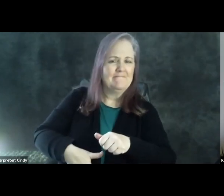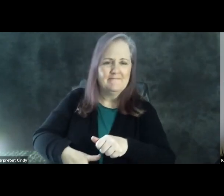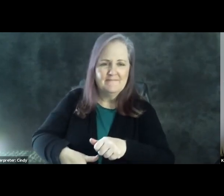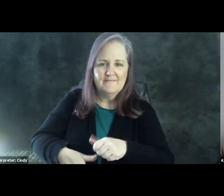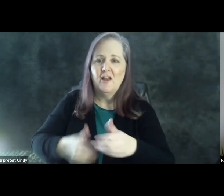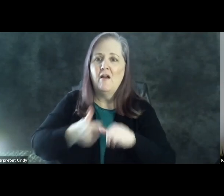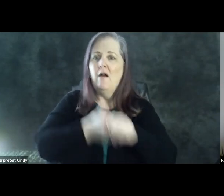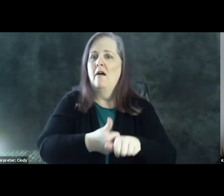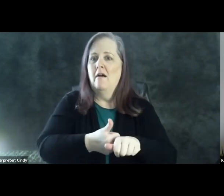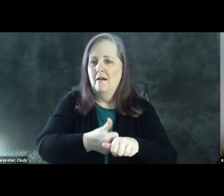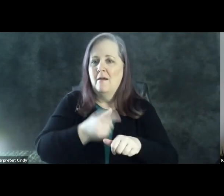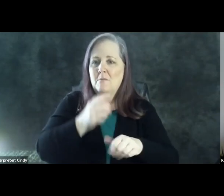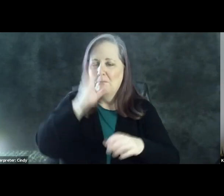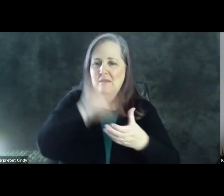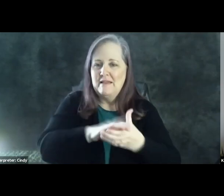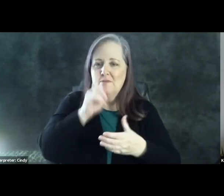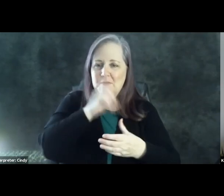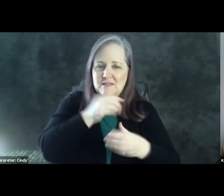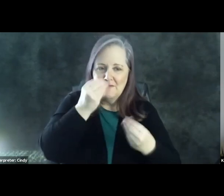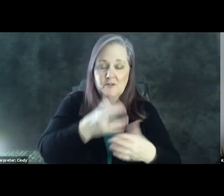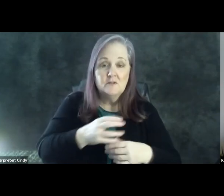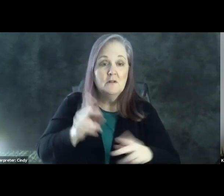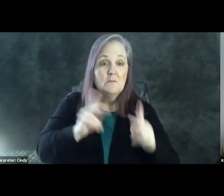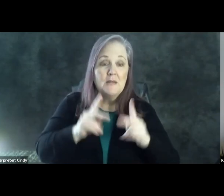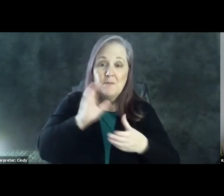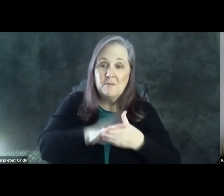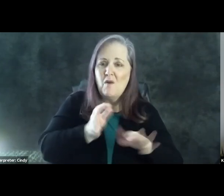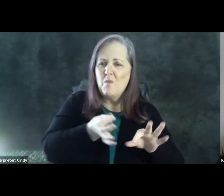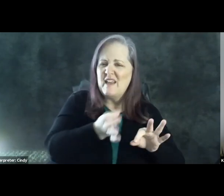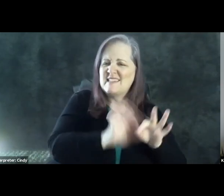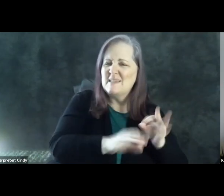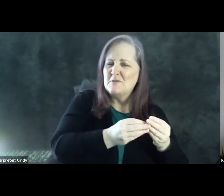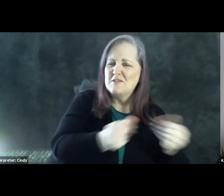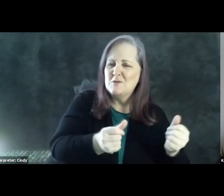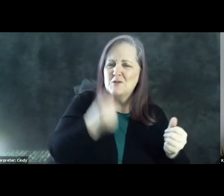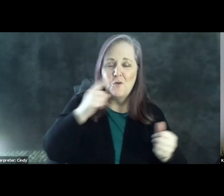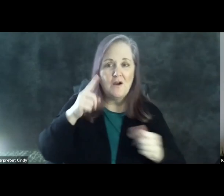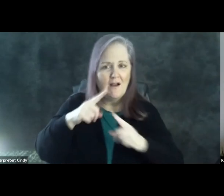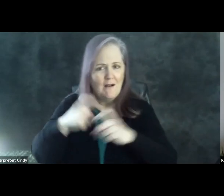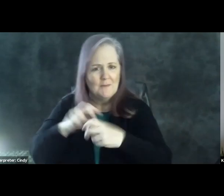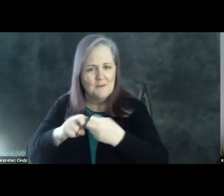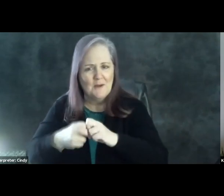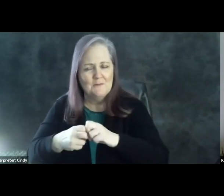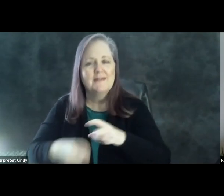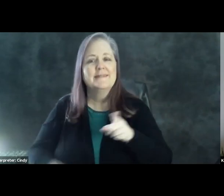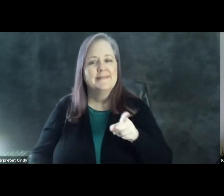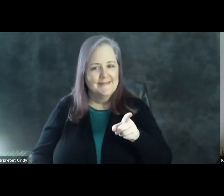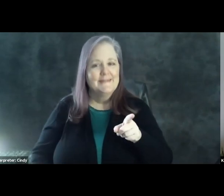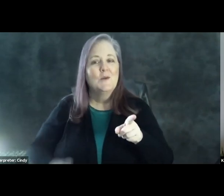misinformation. People who believe in simple solutions to complex problems are more likely to be subject.